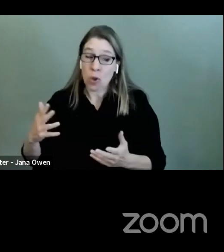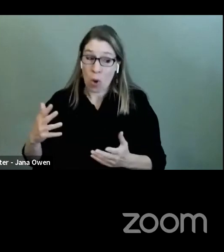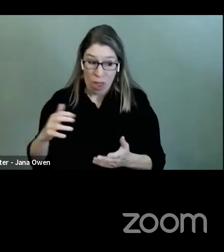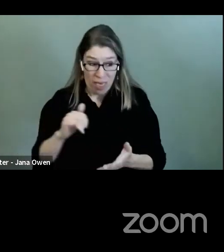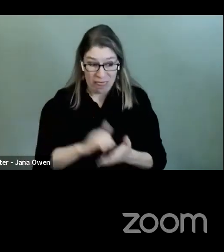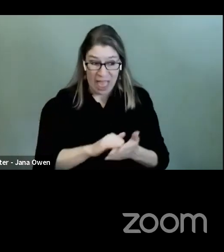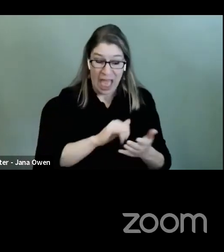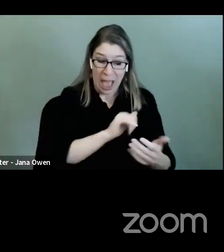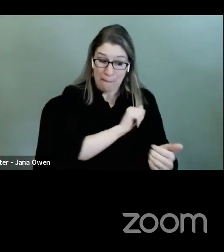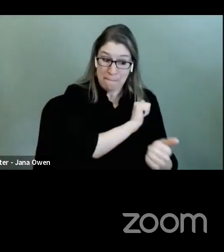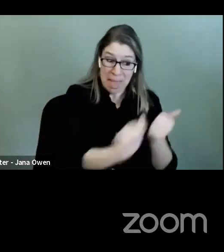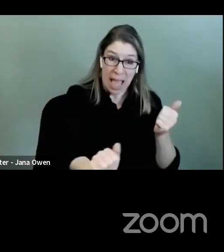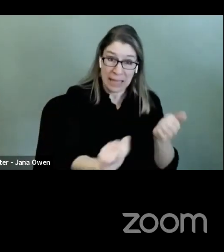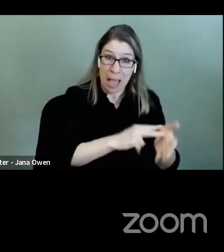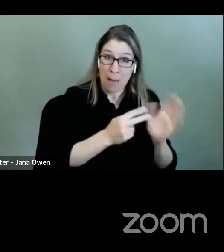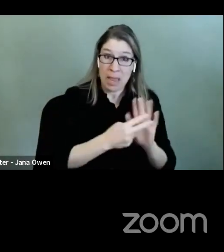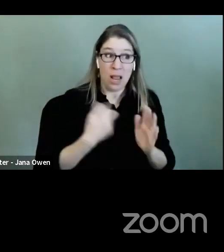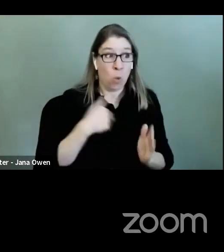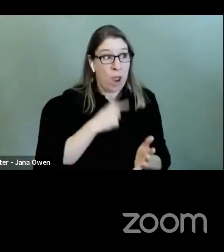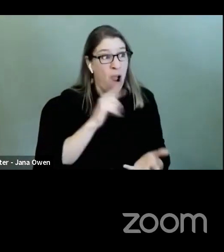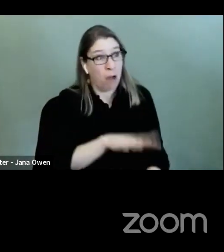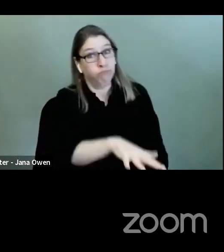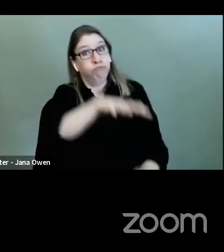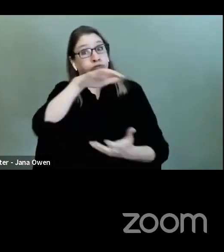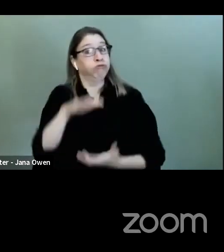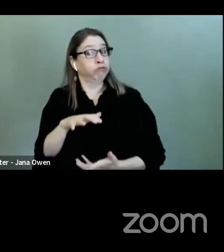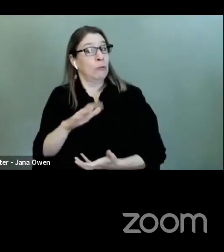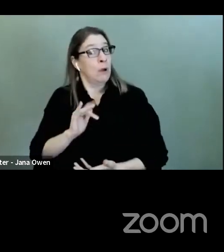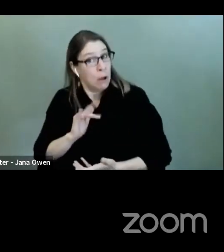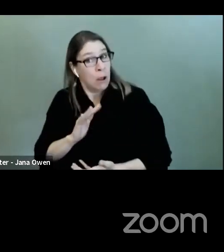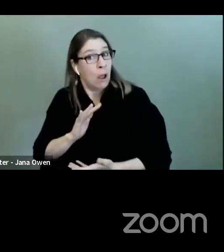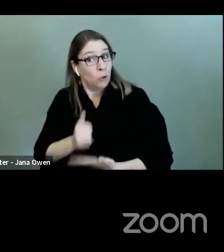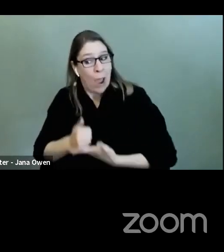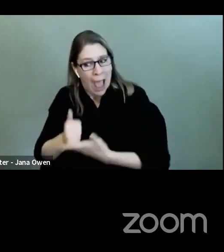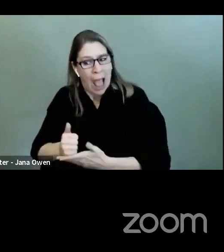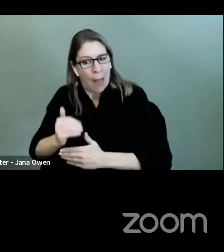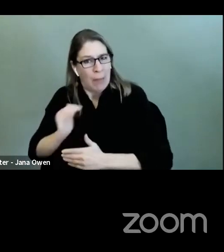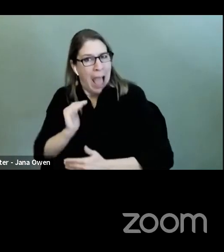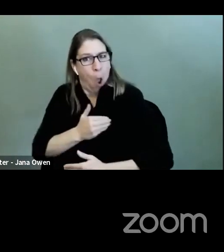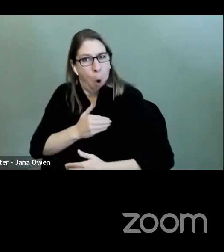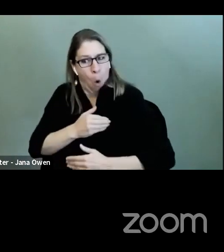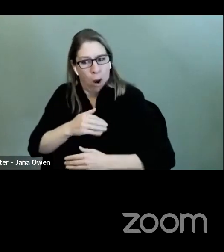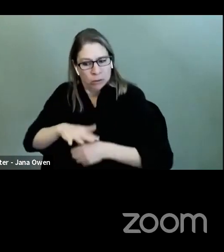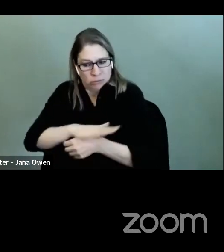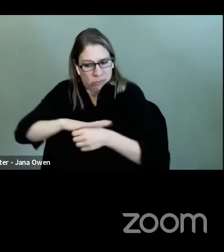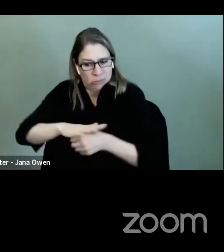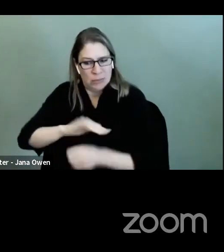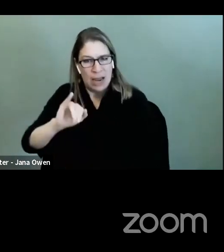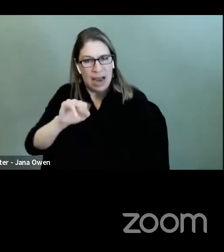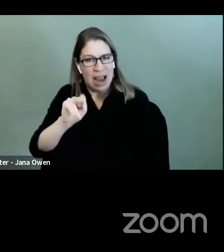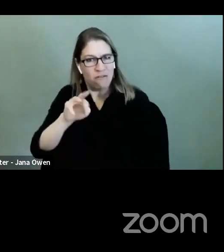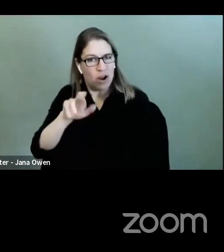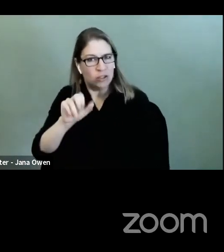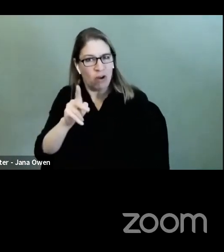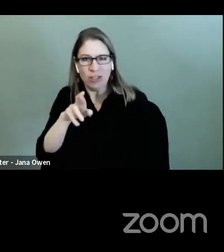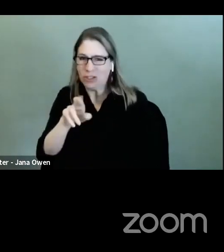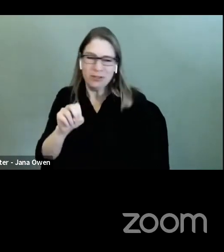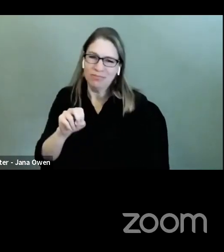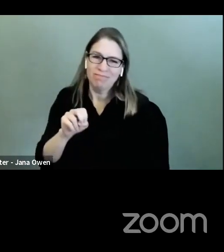to work with, but we are getting significant chunks. And so as I mentioned,